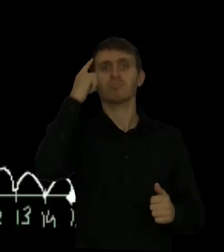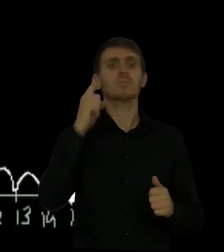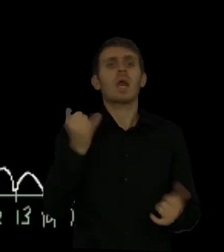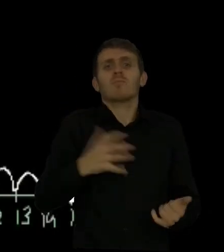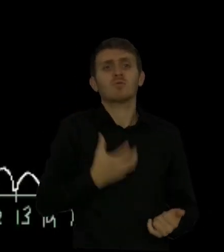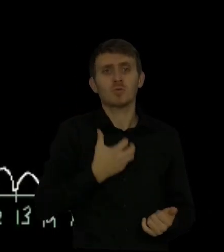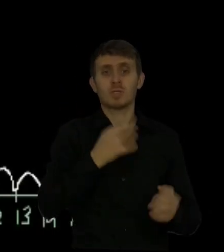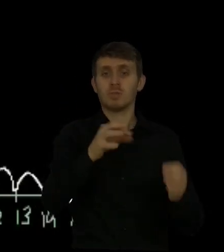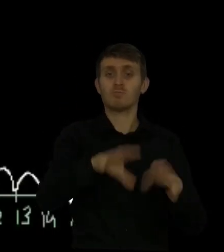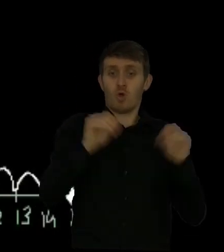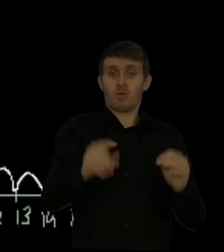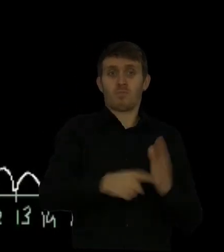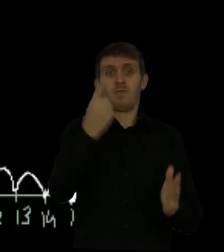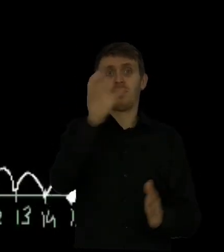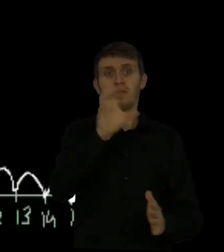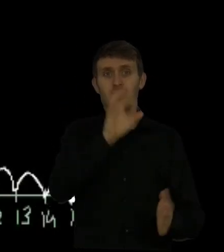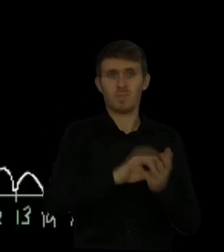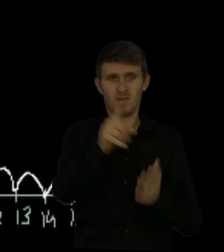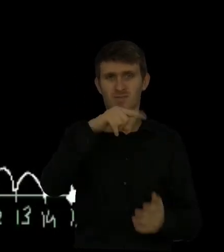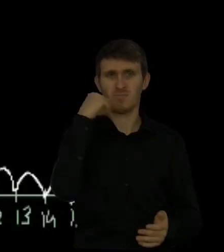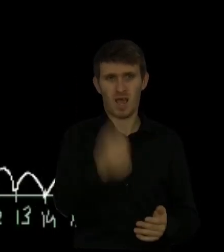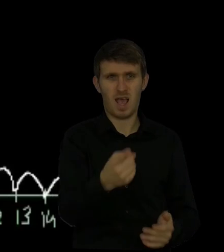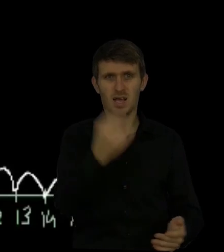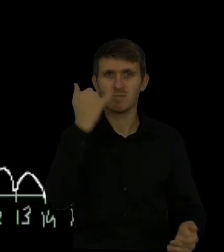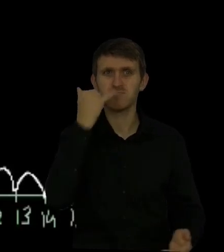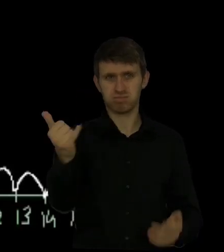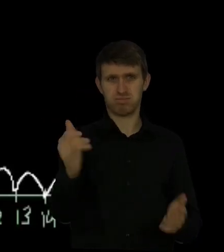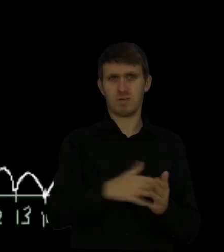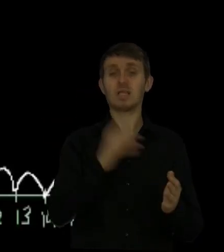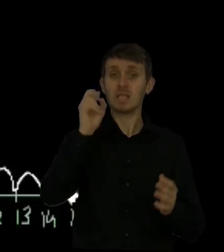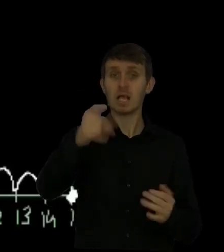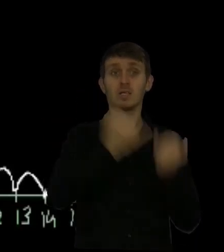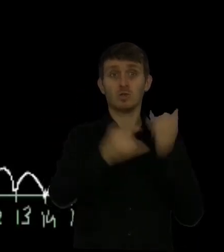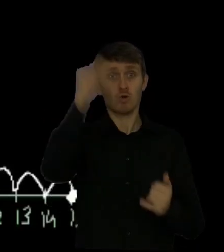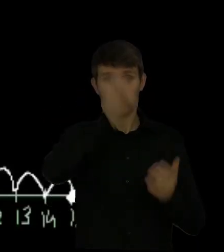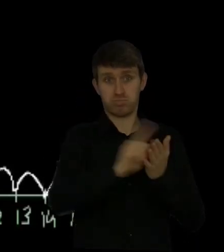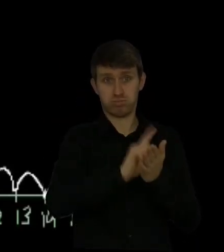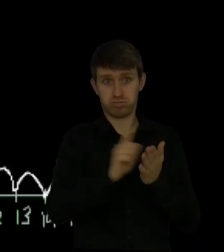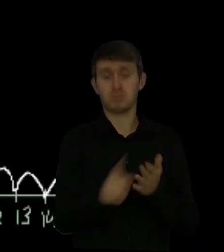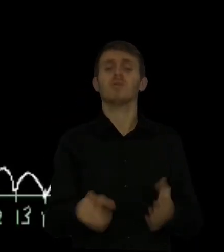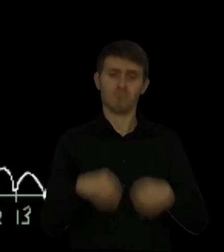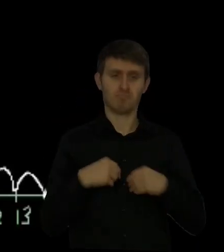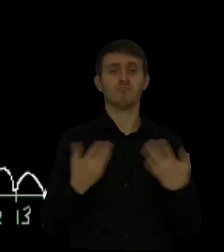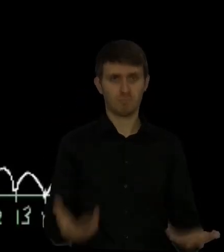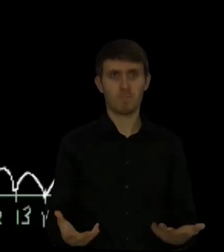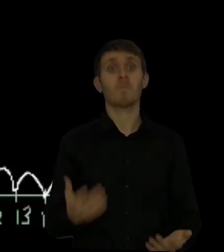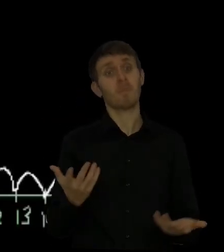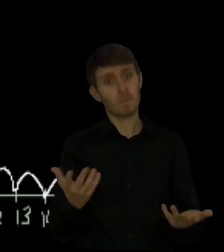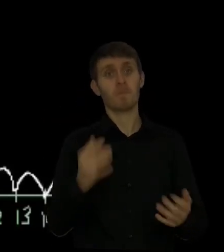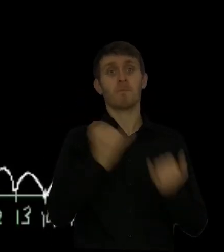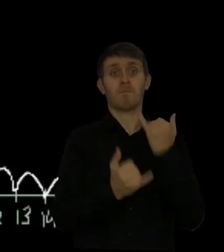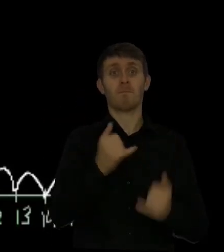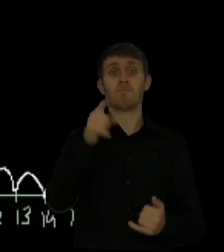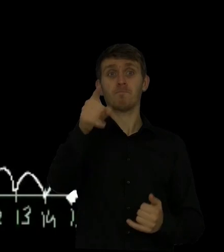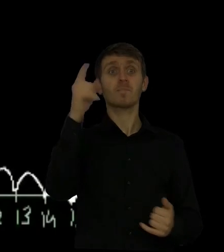want you to watch this video in three years and remember how you felt when you're watching it now. And you're going to be, oh my god, this was so